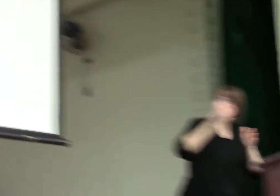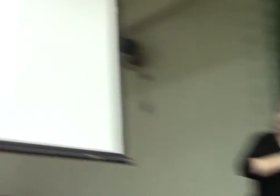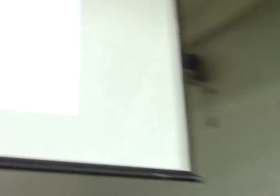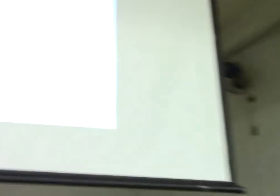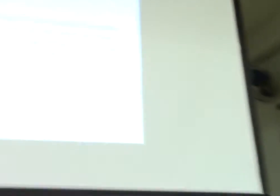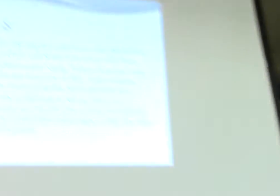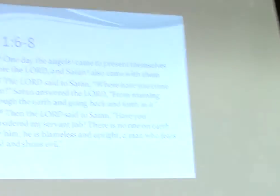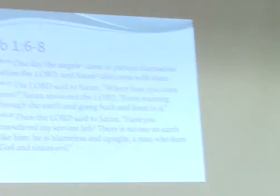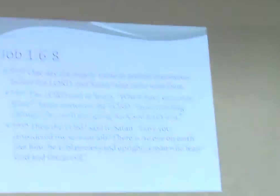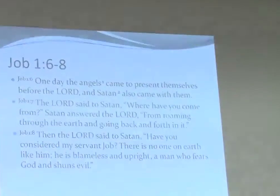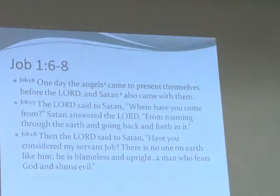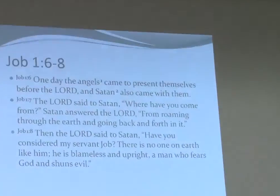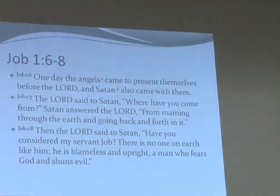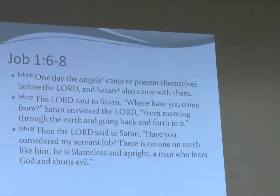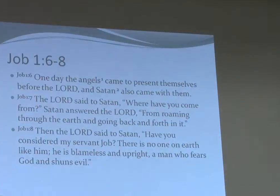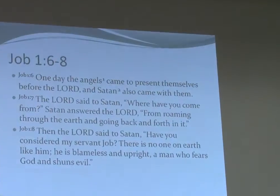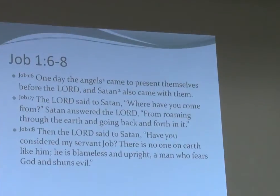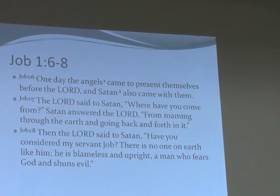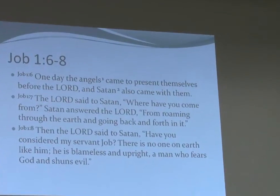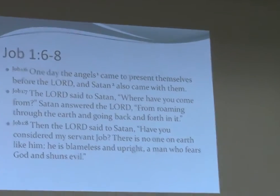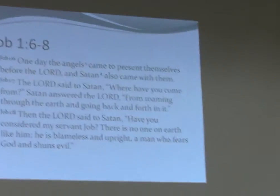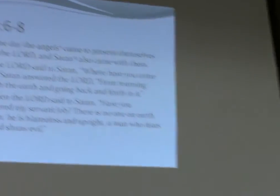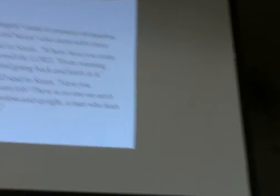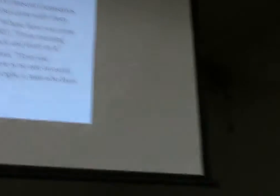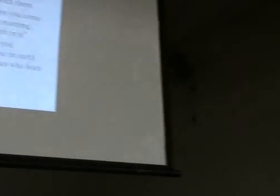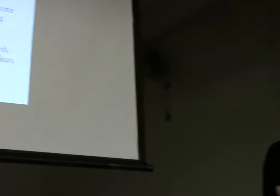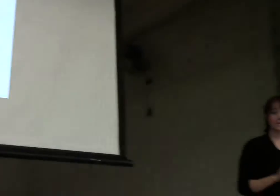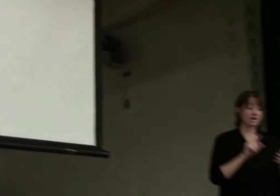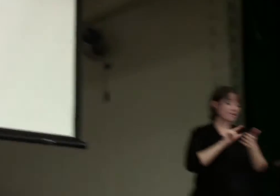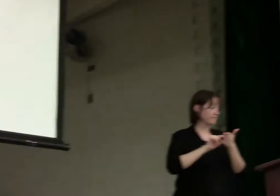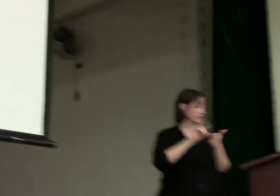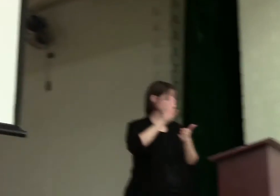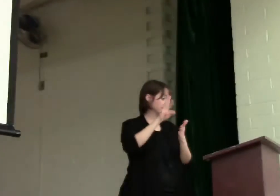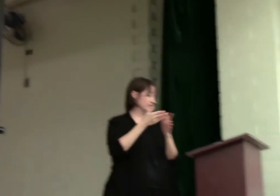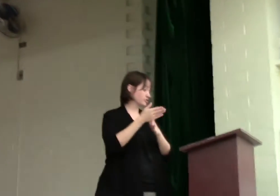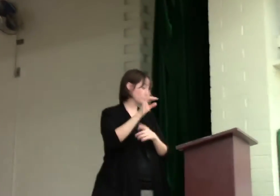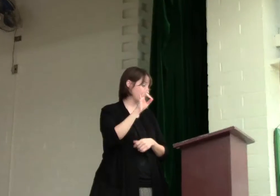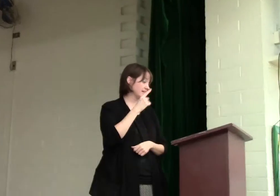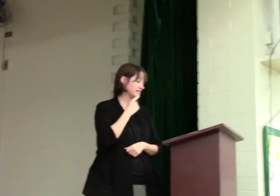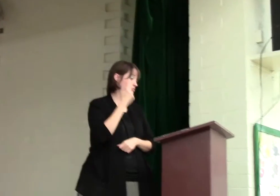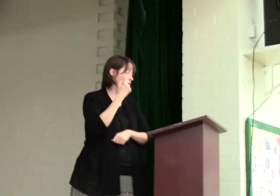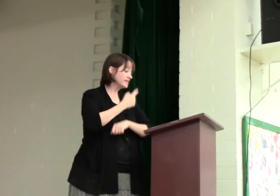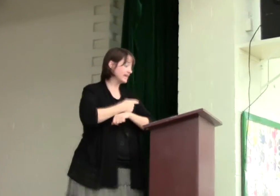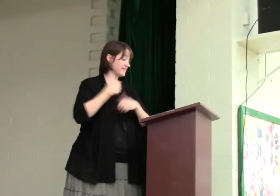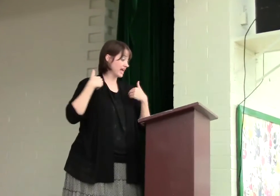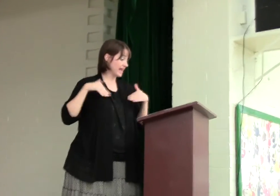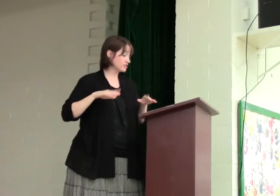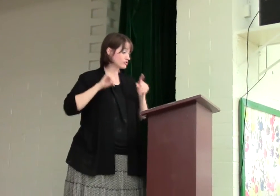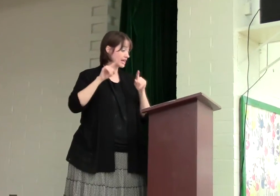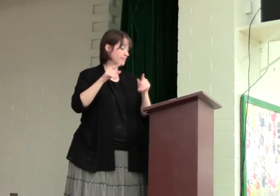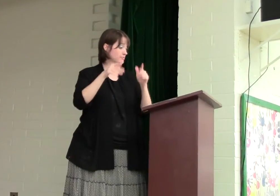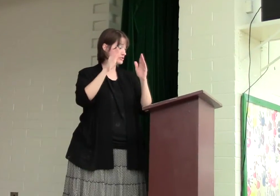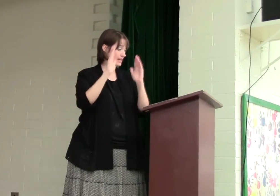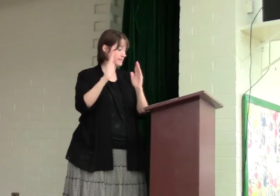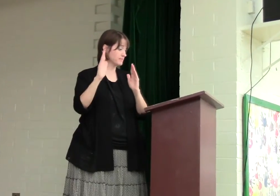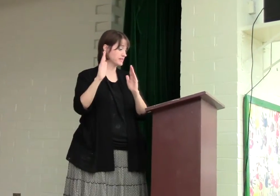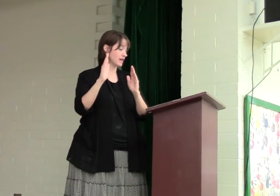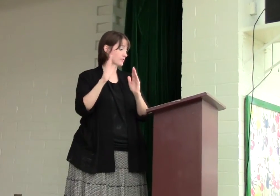chapter 1, verses 6 through 8 says, One day the angels came to present themselves